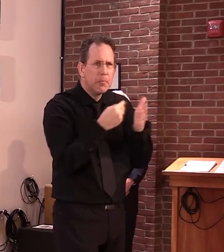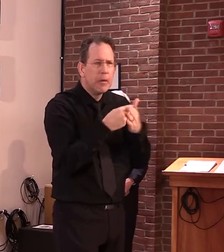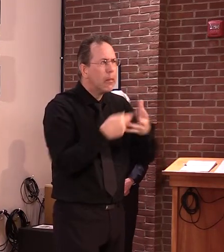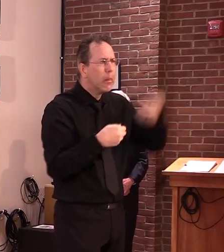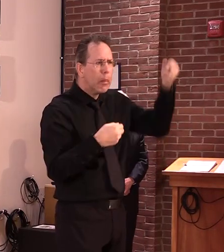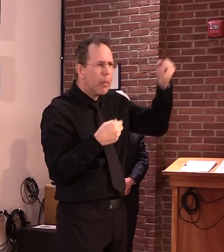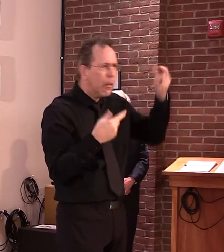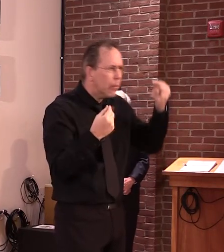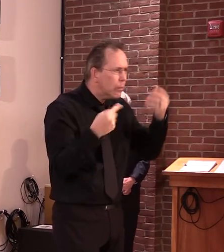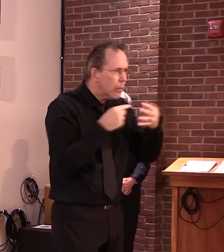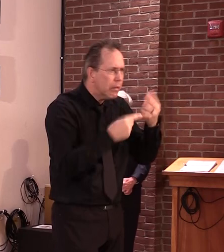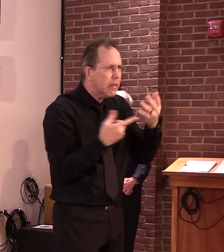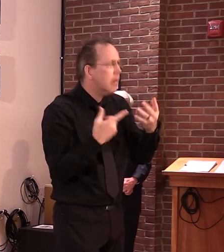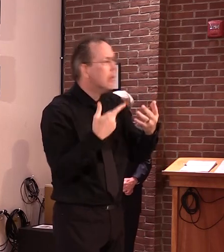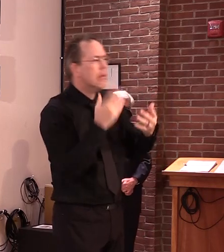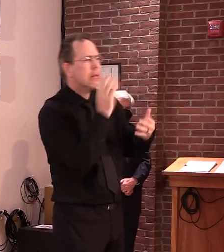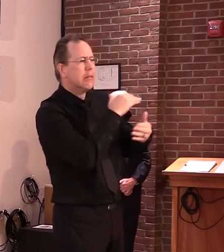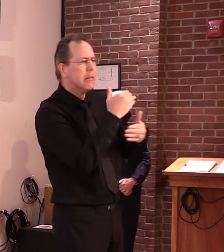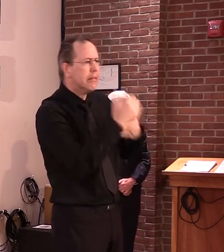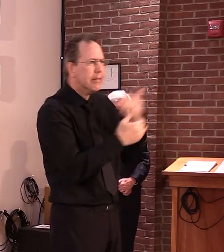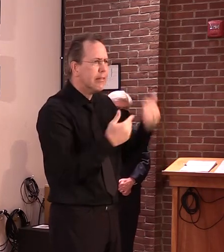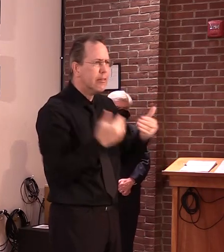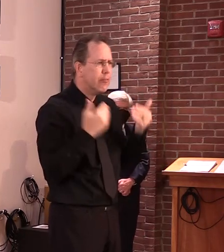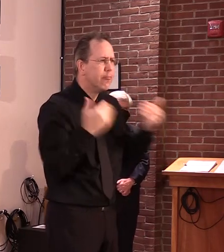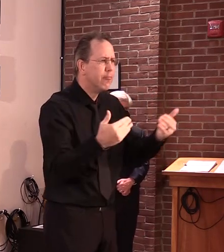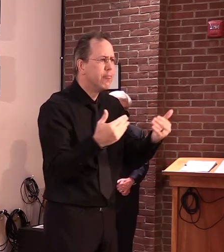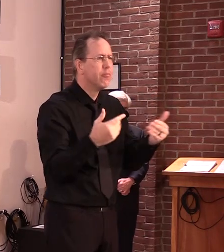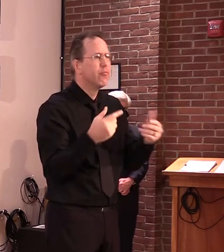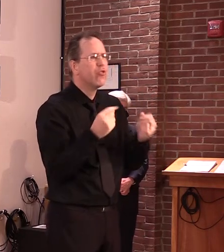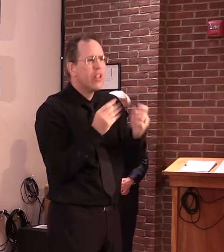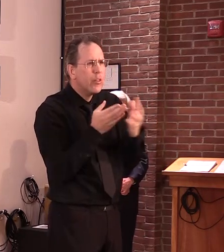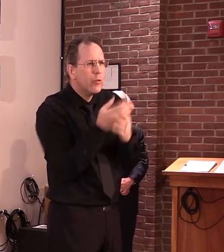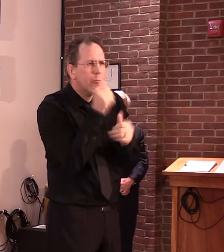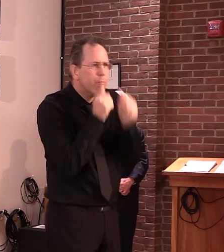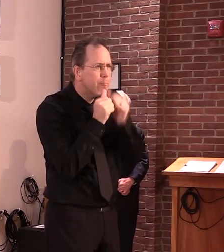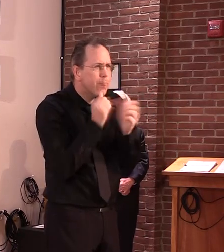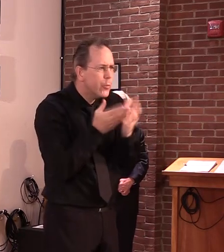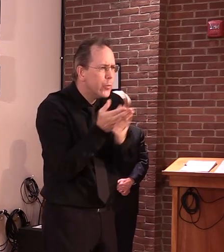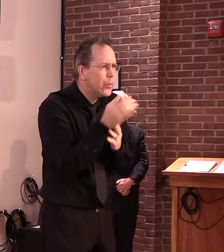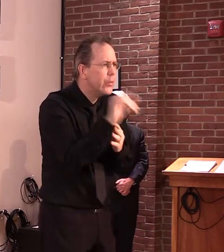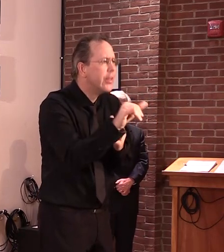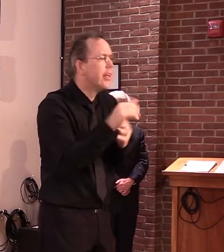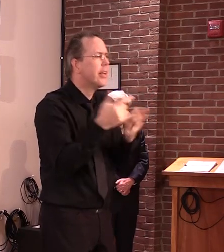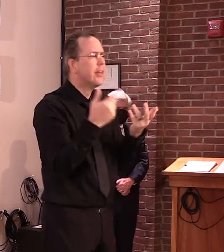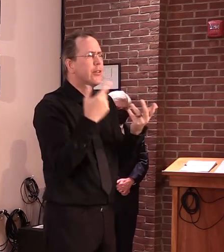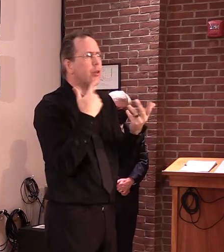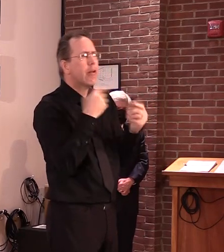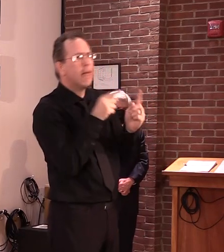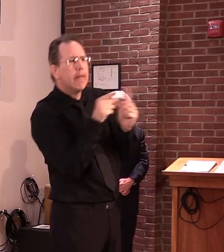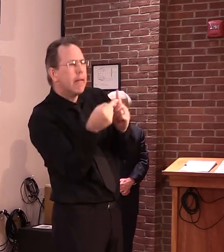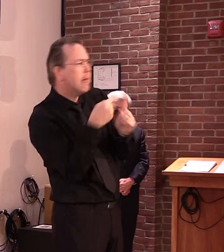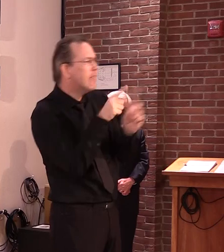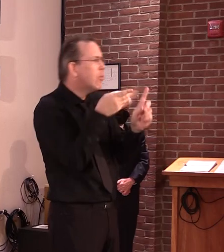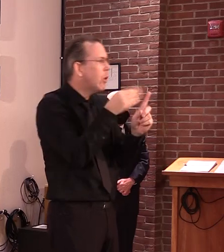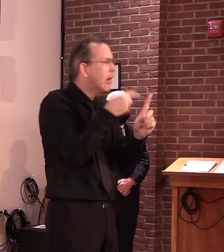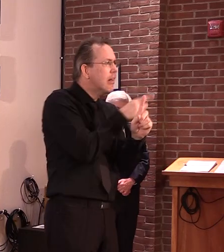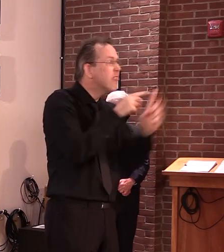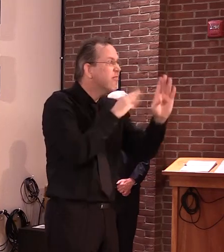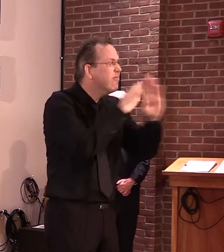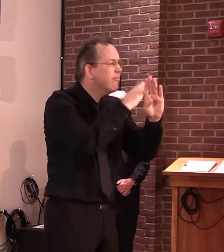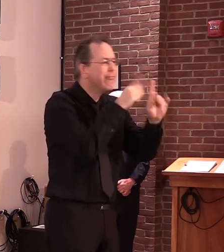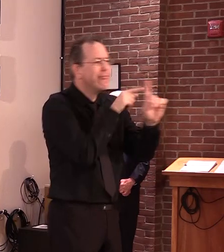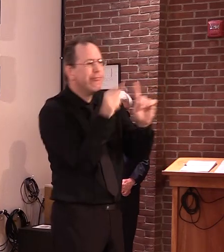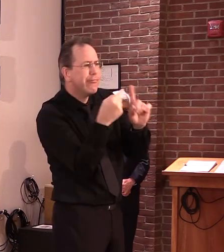what point do we stop coding around or stop, I guess, trying to go around the system